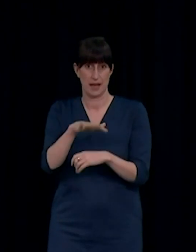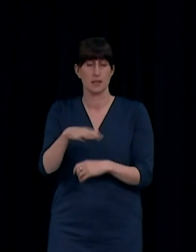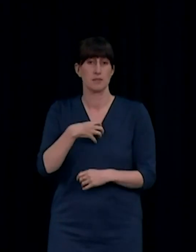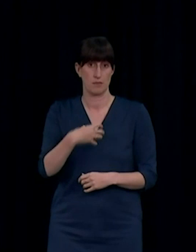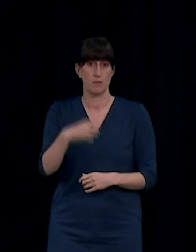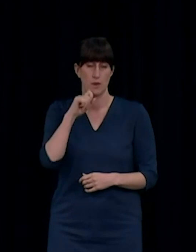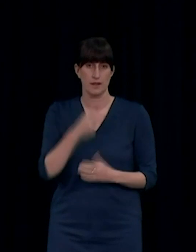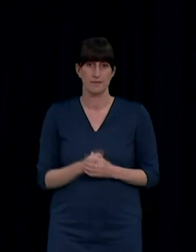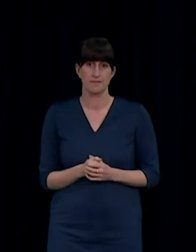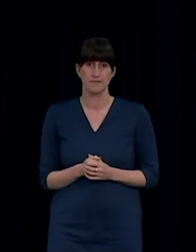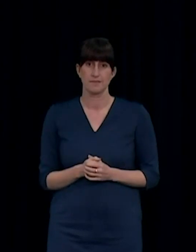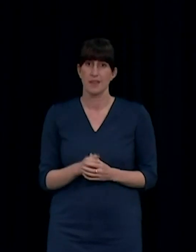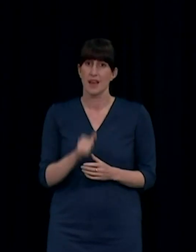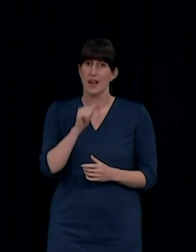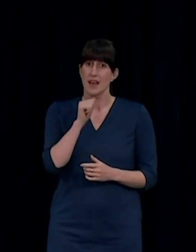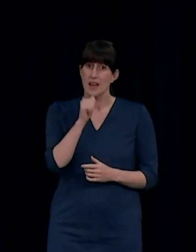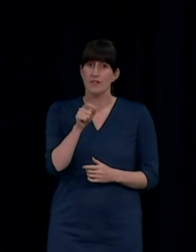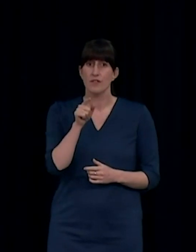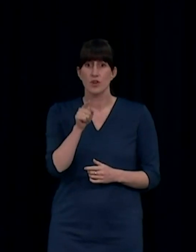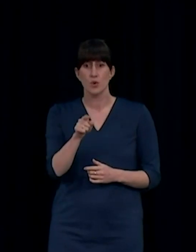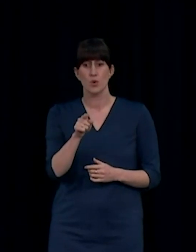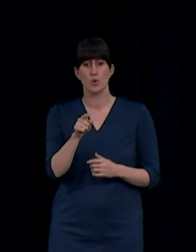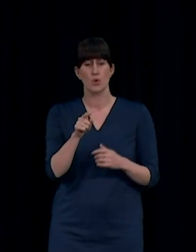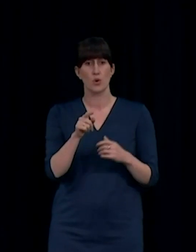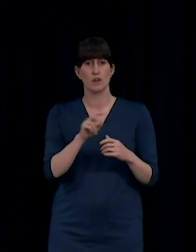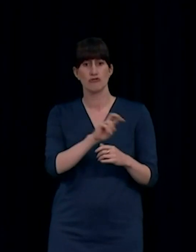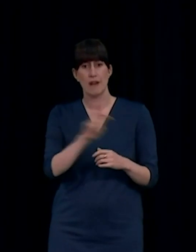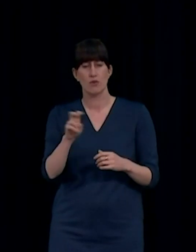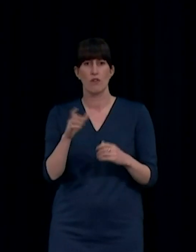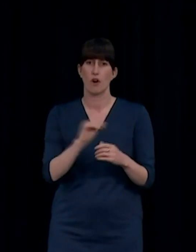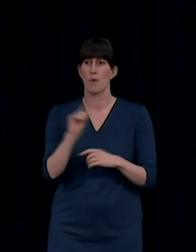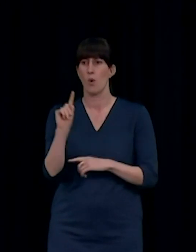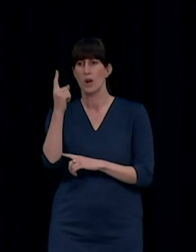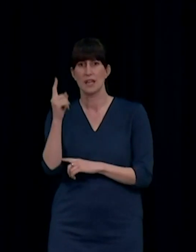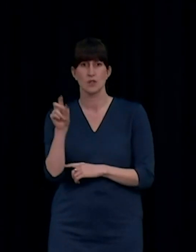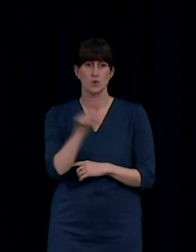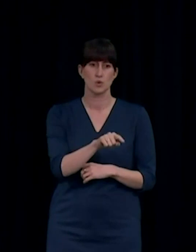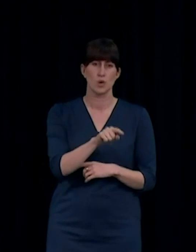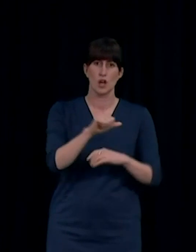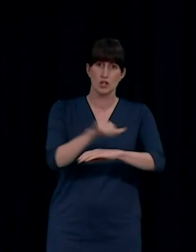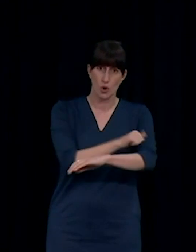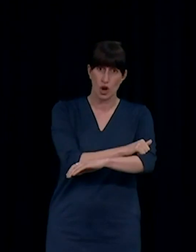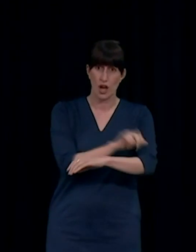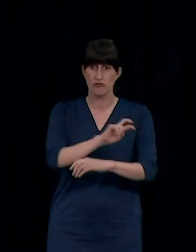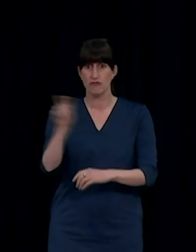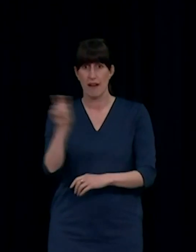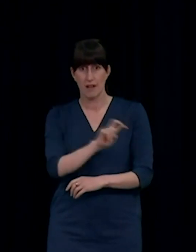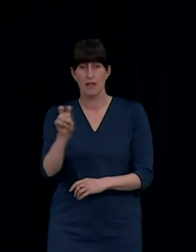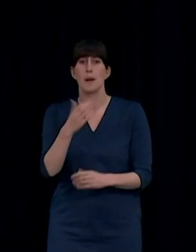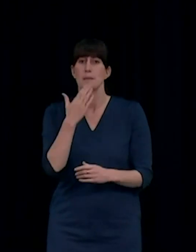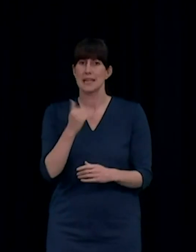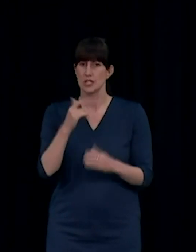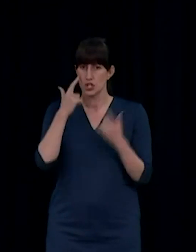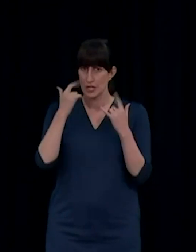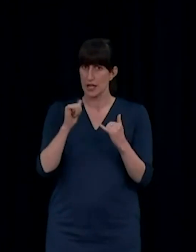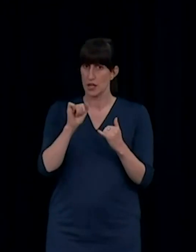Likewise, any workers that are travelling across the Auckland boundary and into Tauranga, please check if you're up to date with your regular testing. If you have